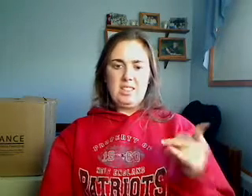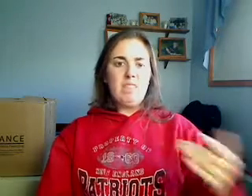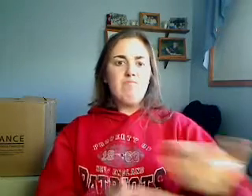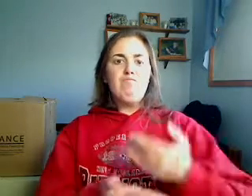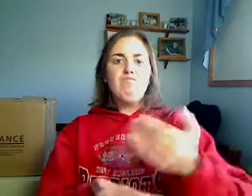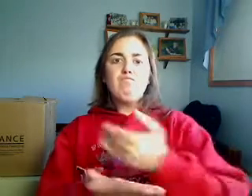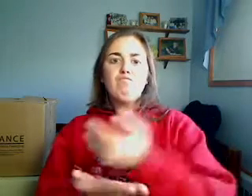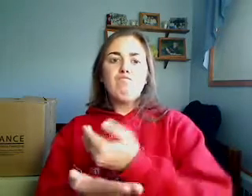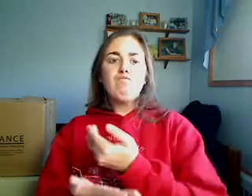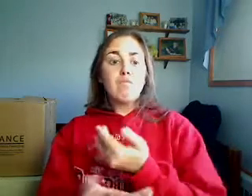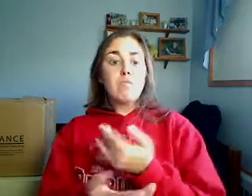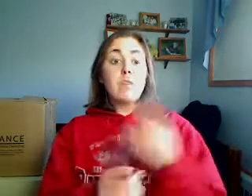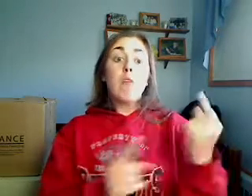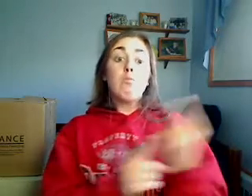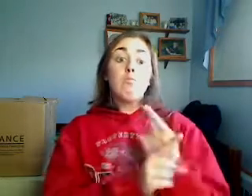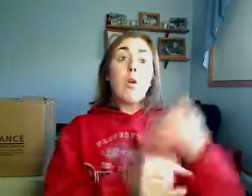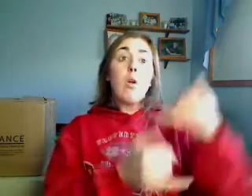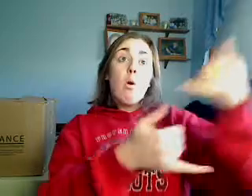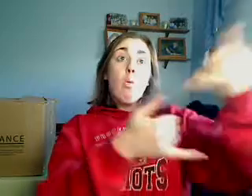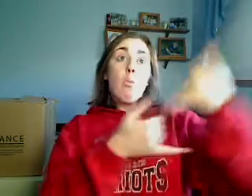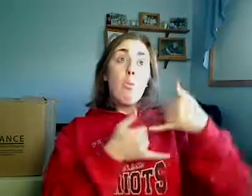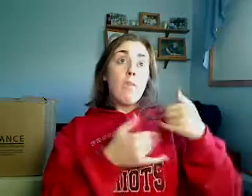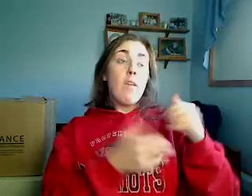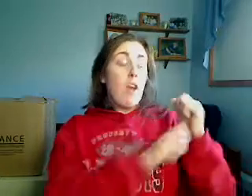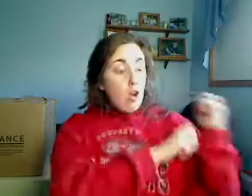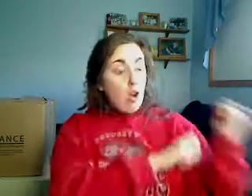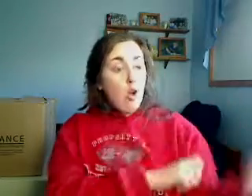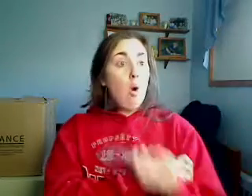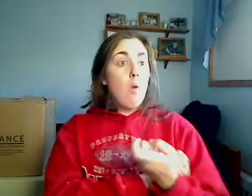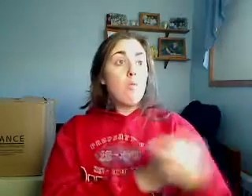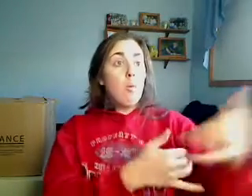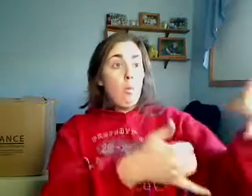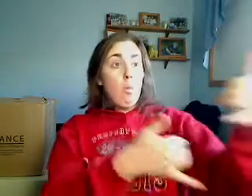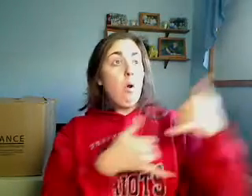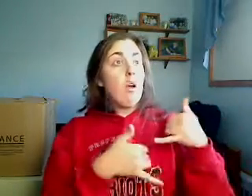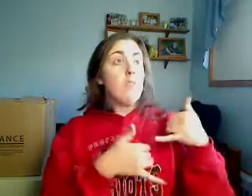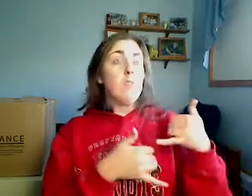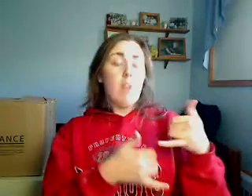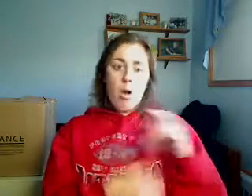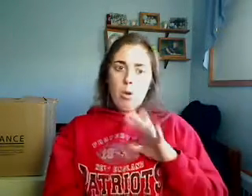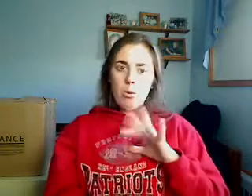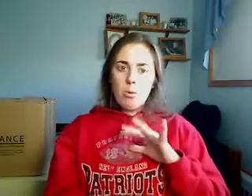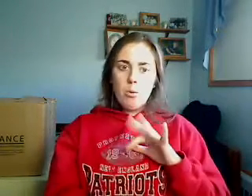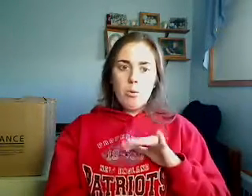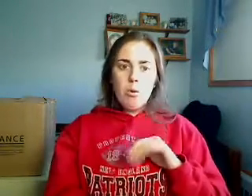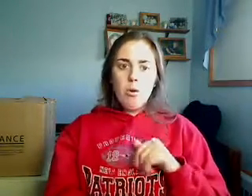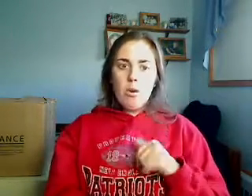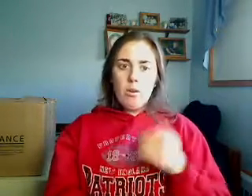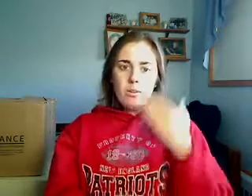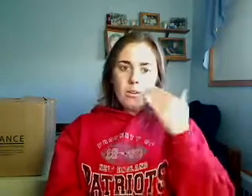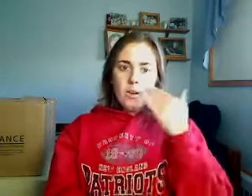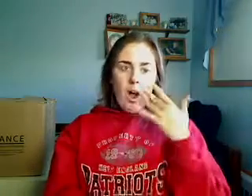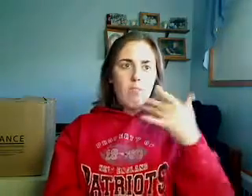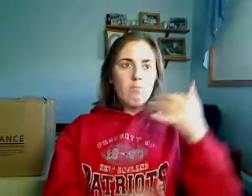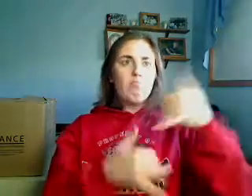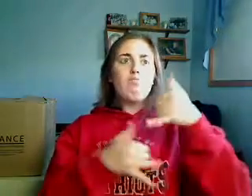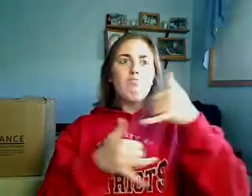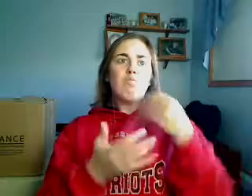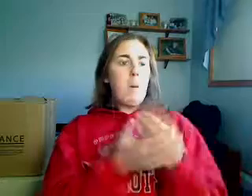companies that pay him to attach their brand to his brand, their image to his image. That isn't probably his